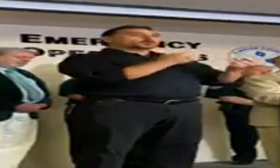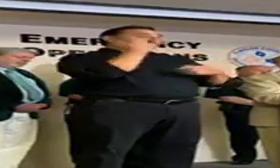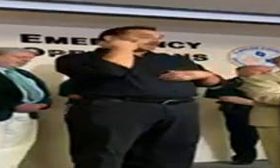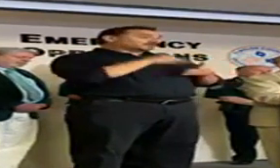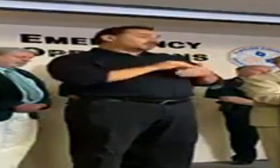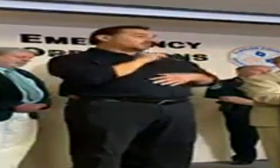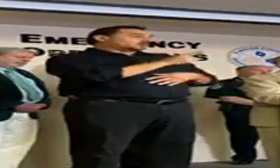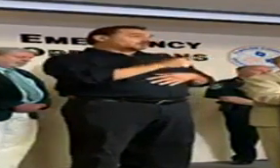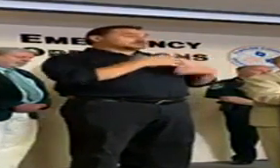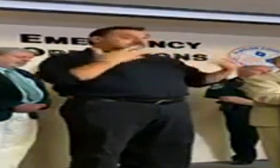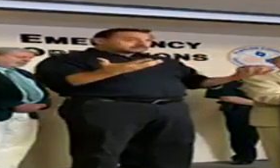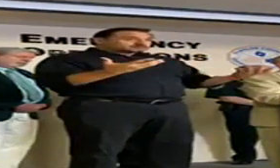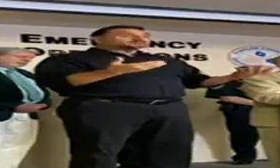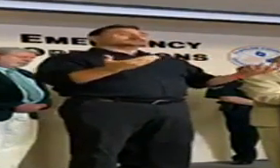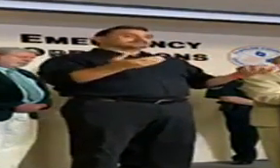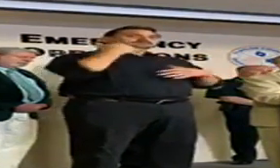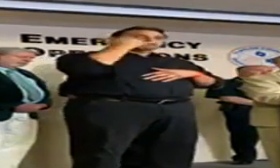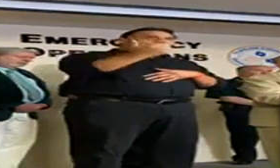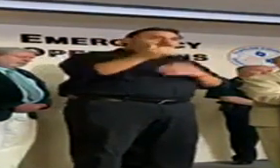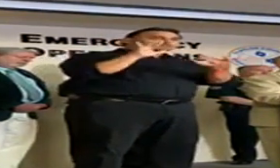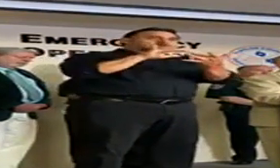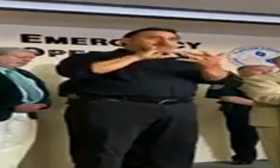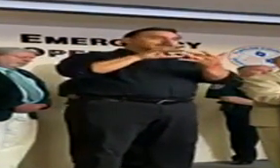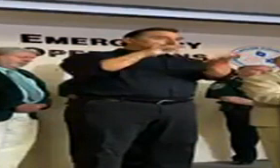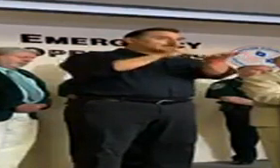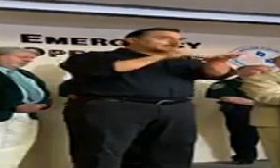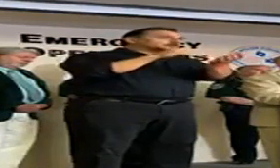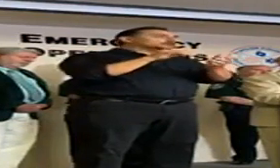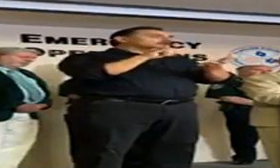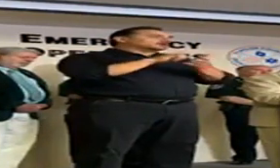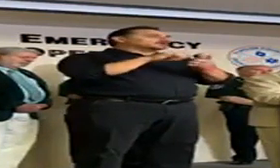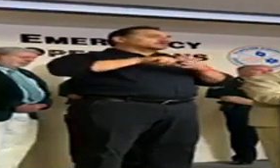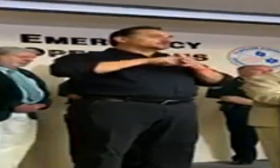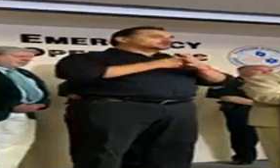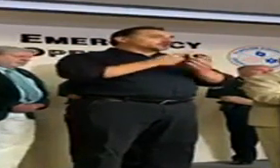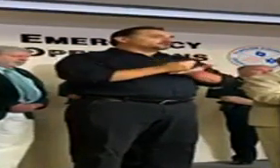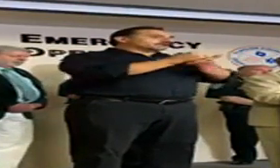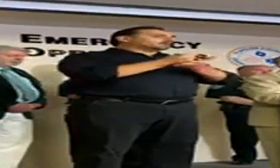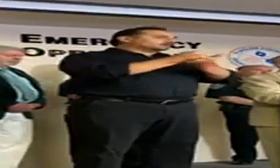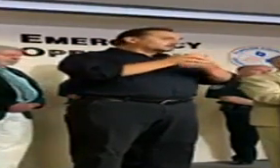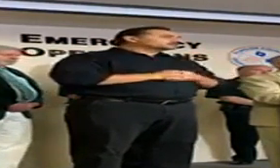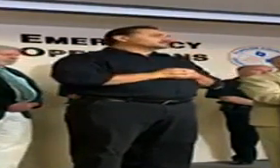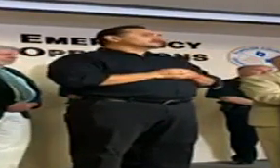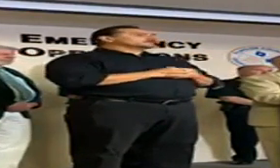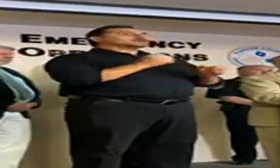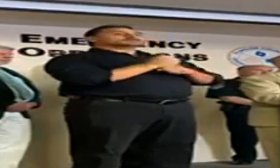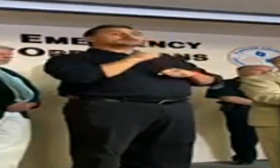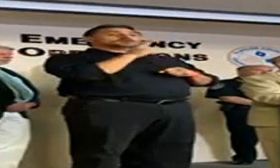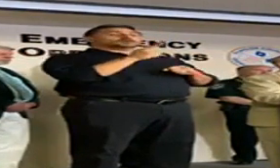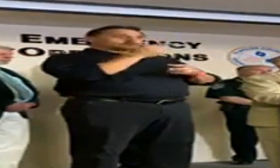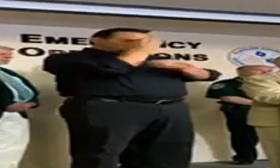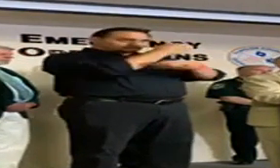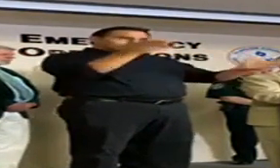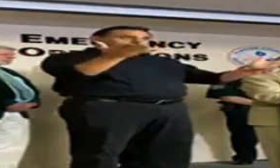which is seek your health care provider so that treatment can commence. So I want to ensure the community